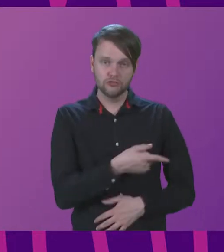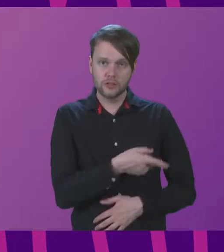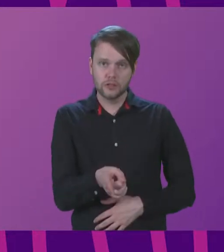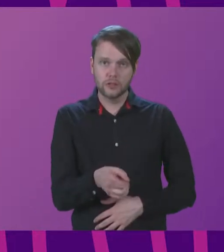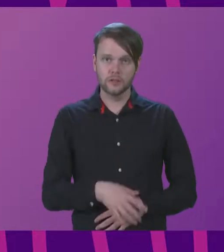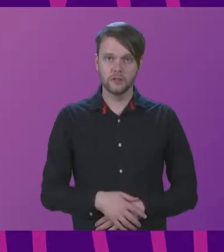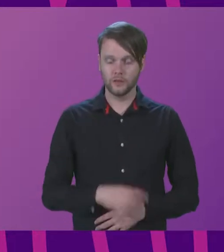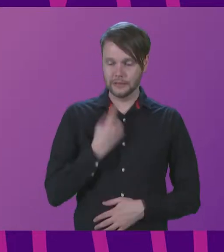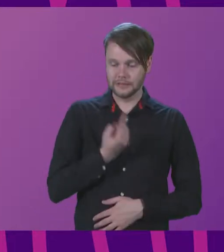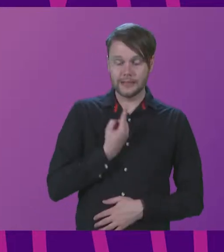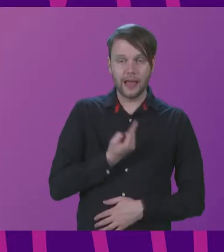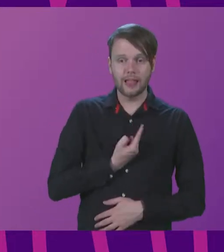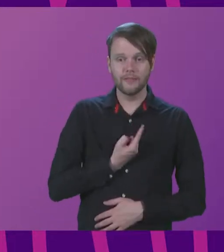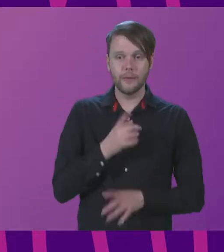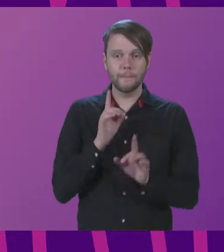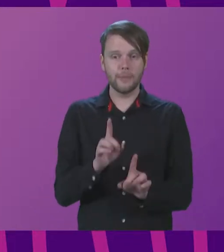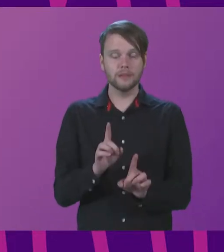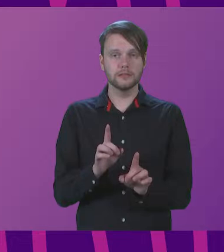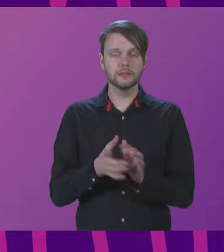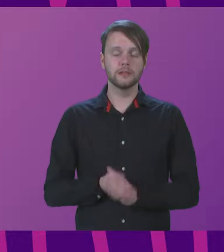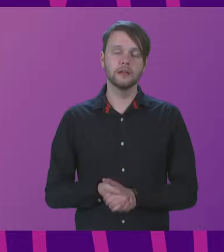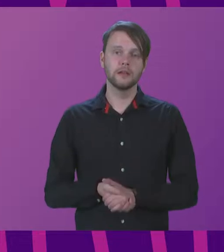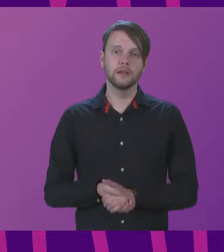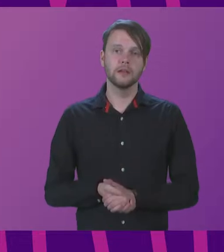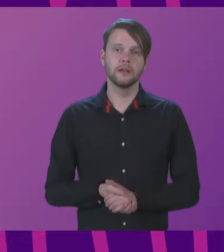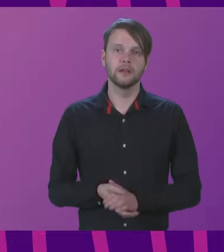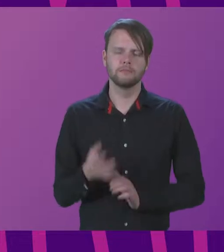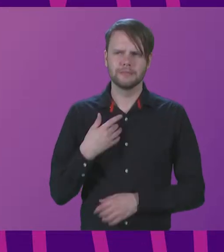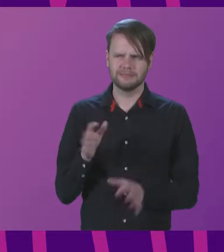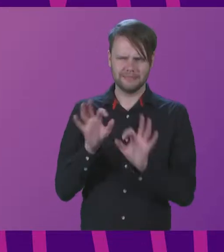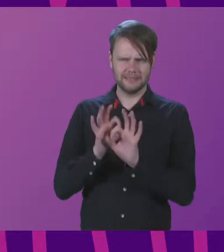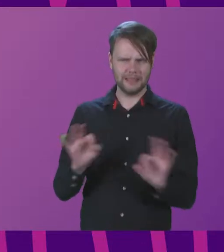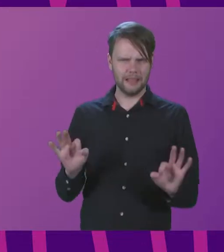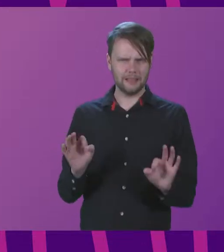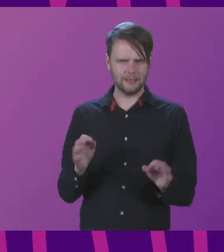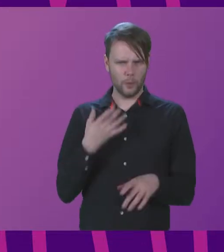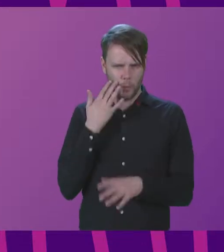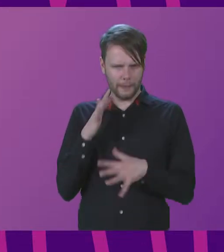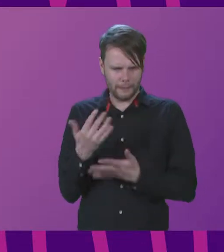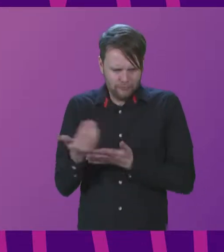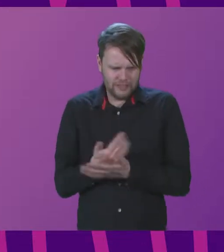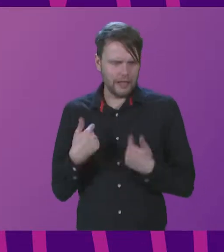To ourselves. But, when has silence ever protected you?